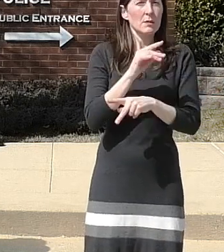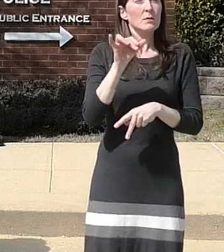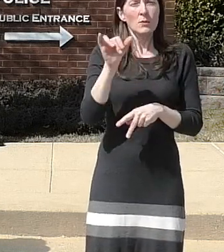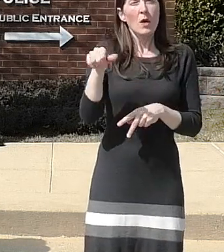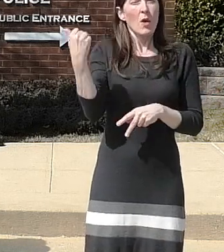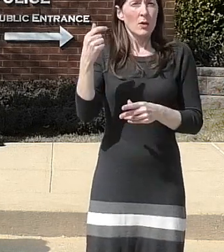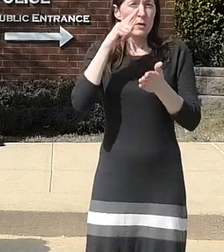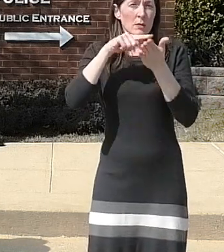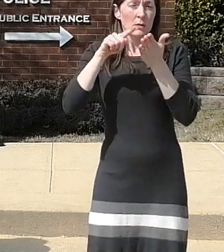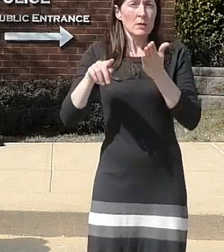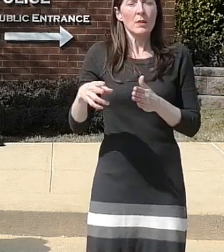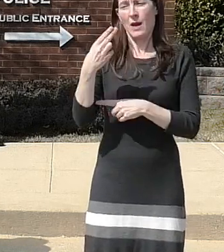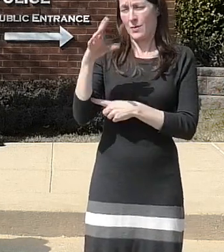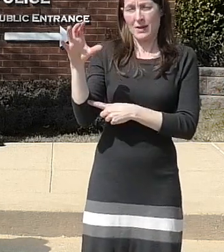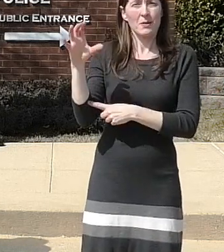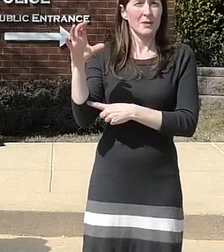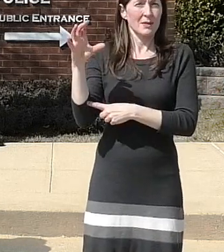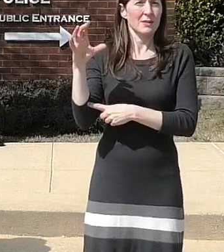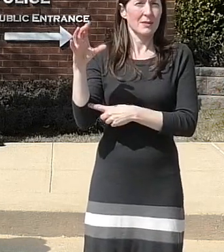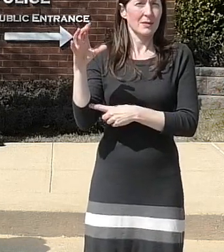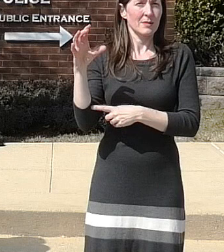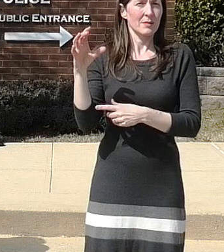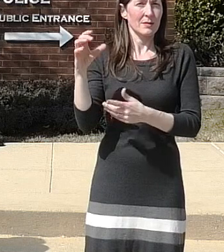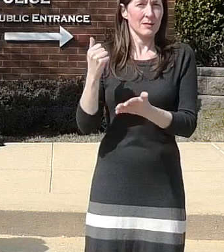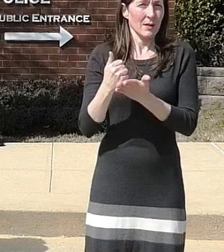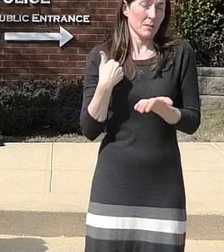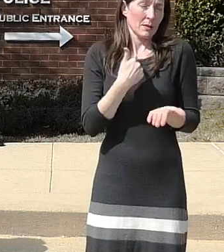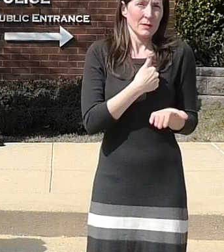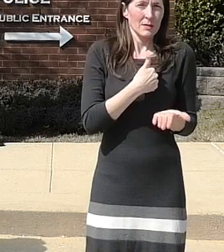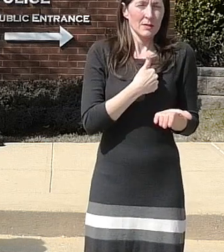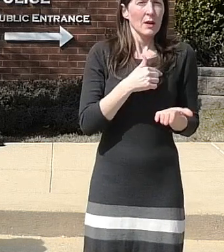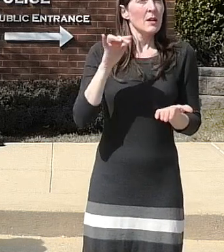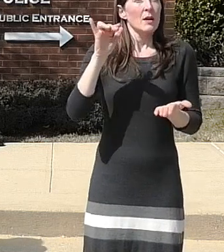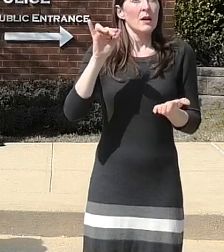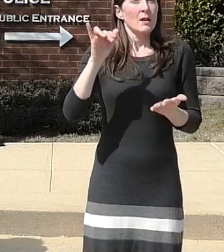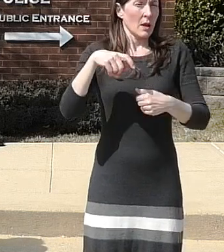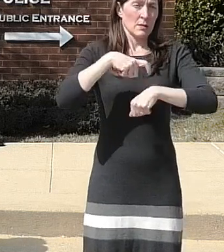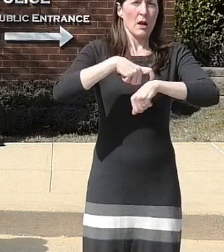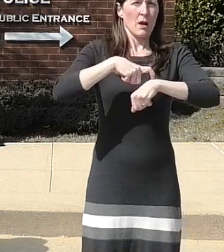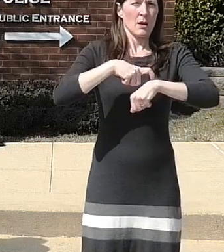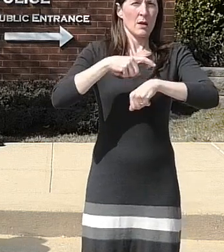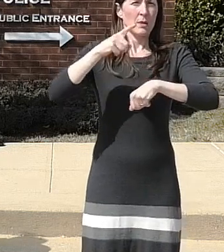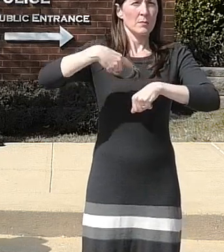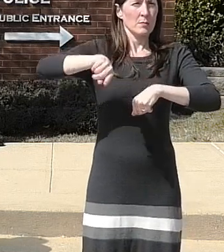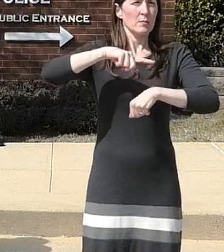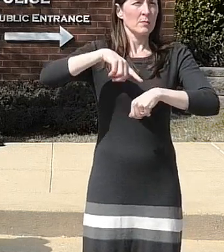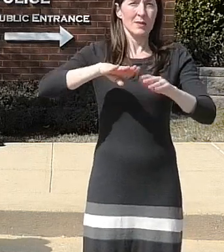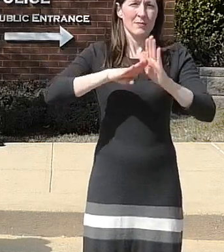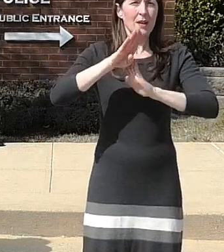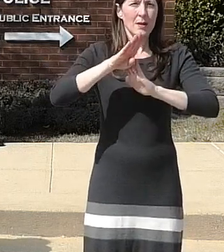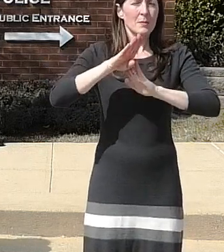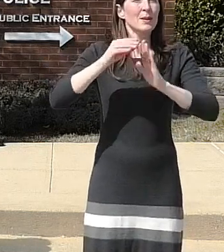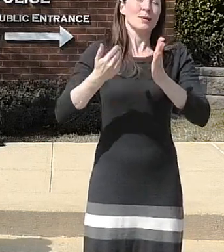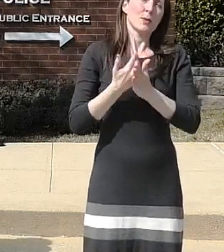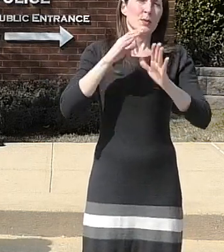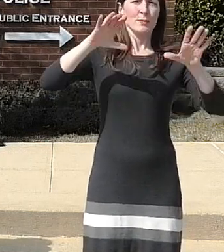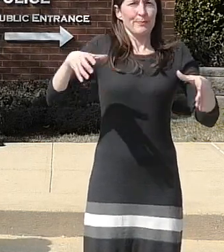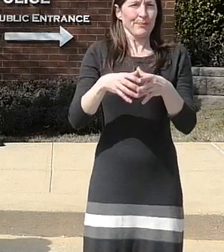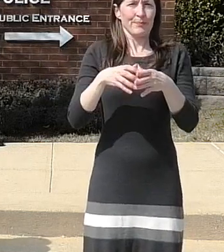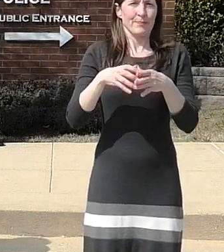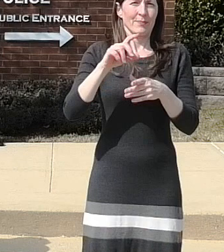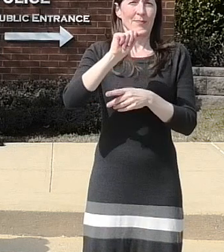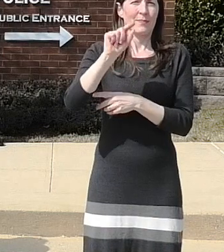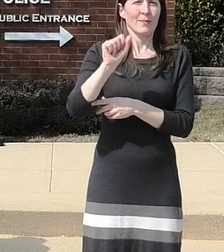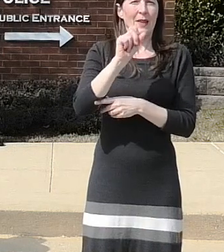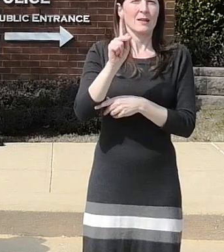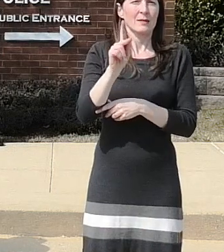from howard county and we kind of at that point developed this sort of task force where we all